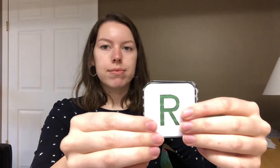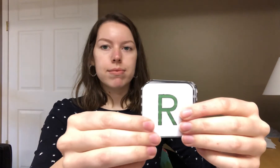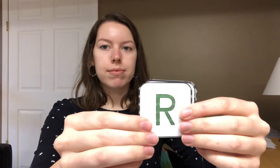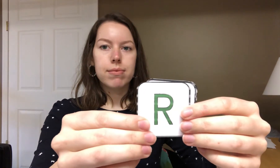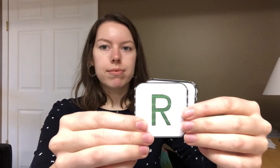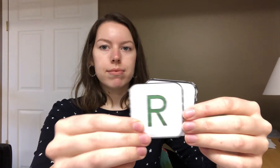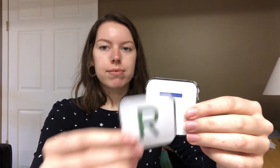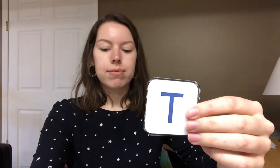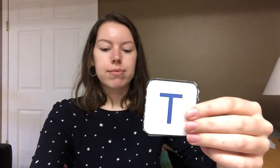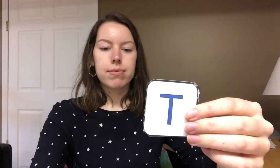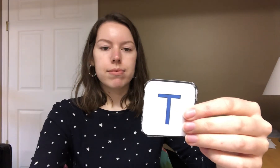Let's see.